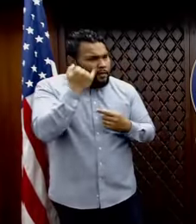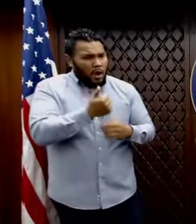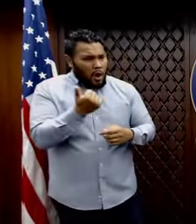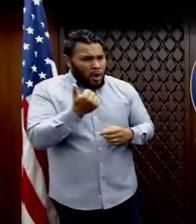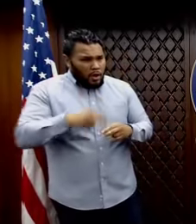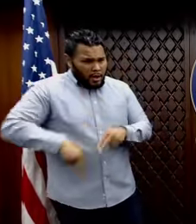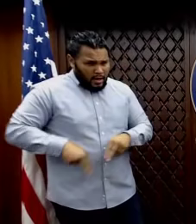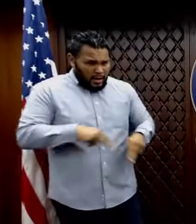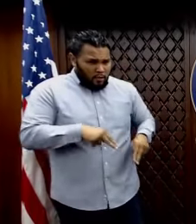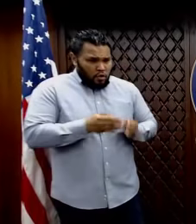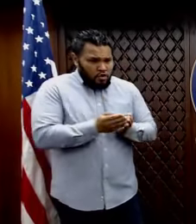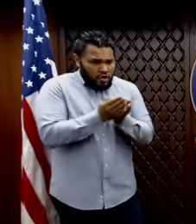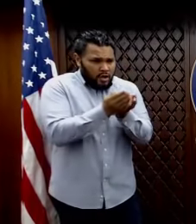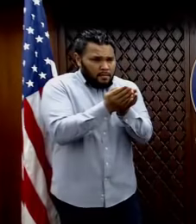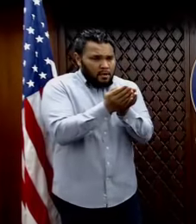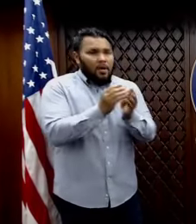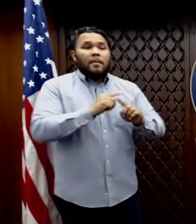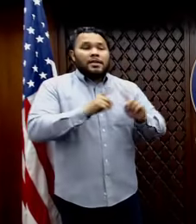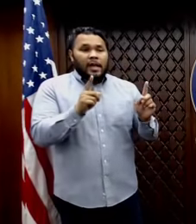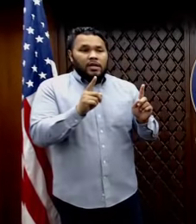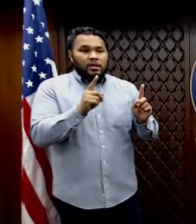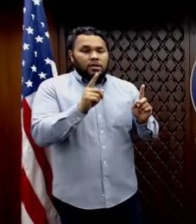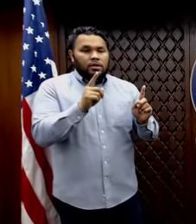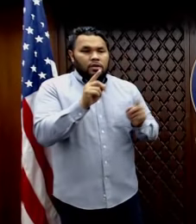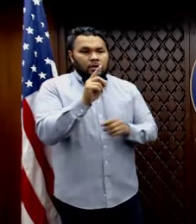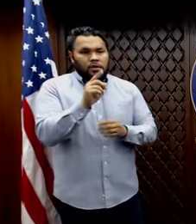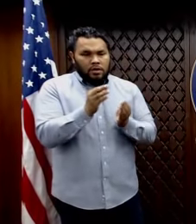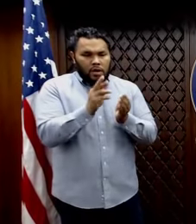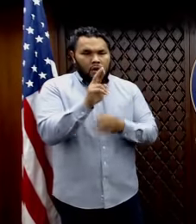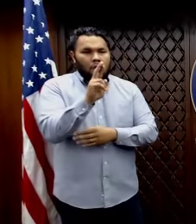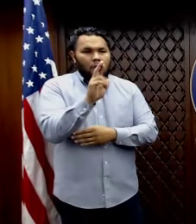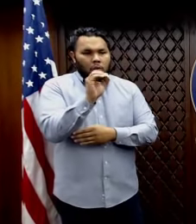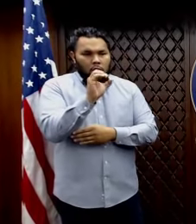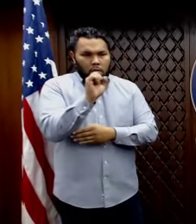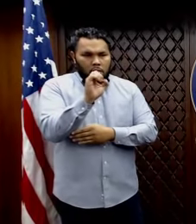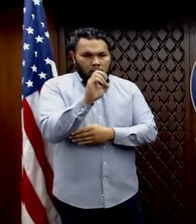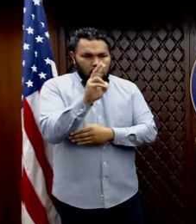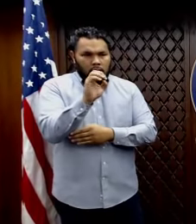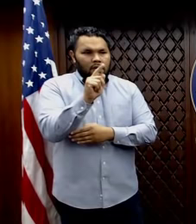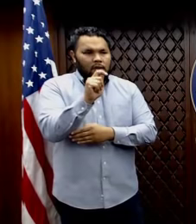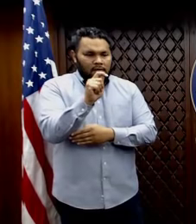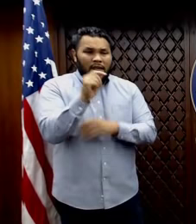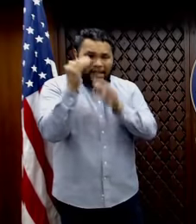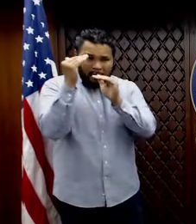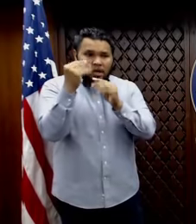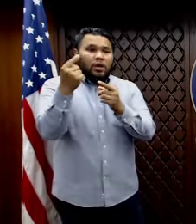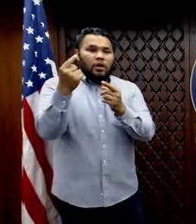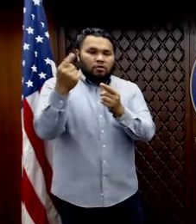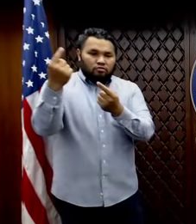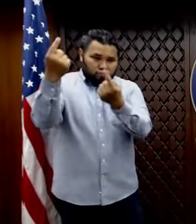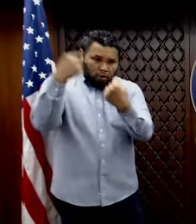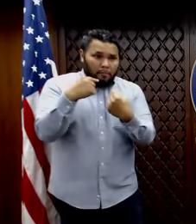in port besides the Roosevelt or expected to come to Guam who may have,